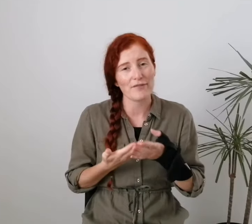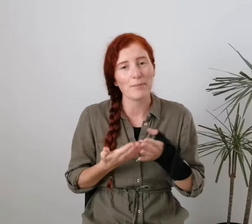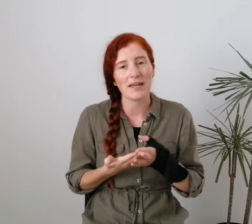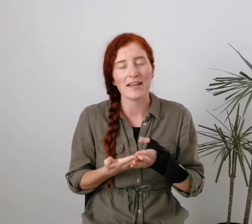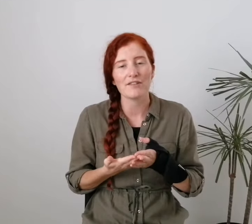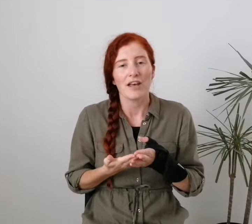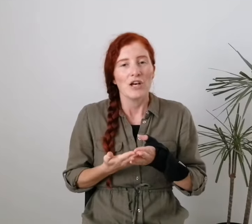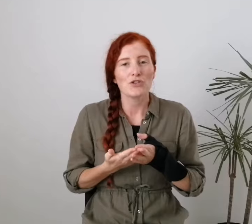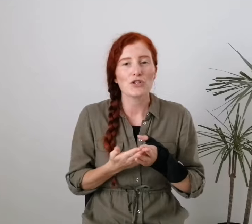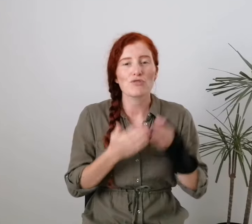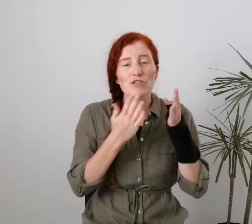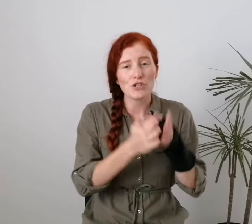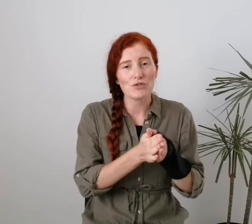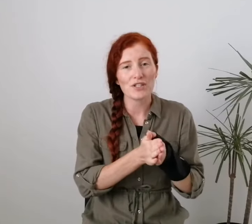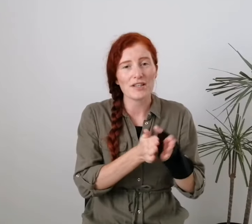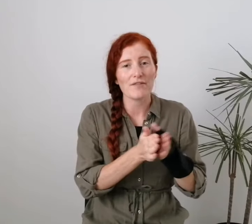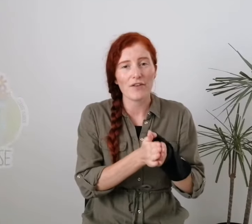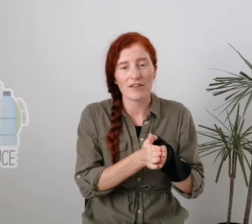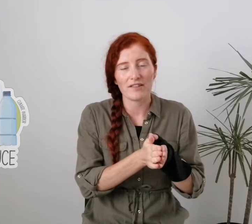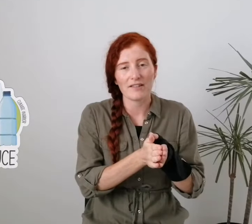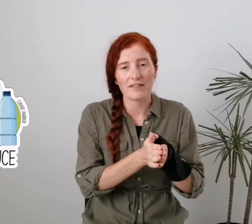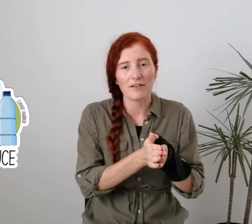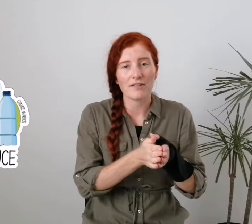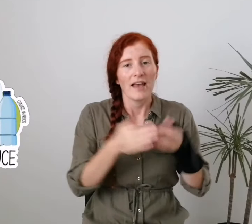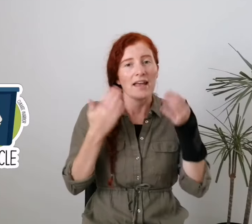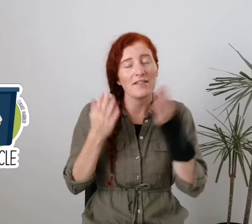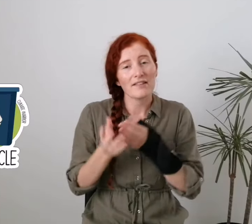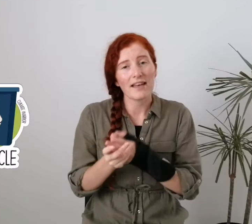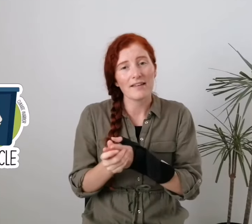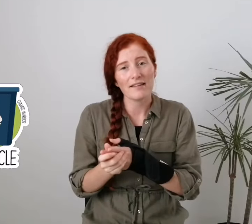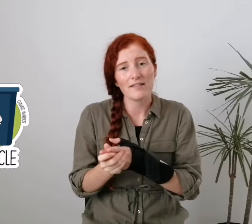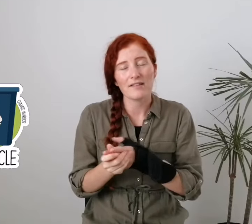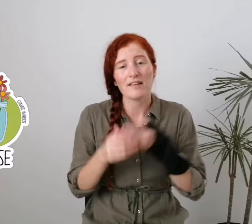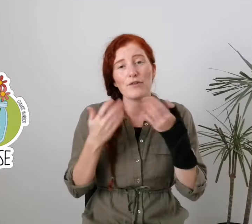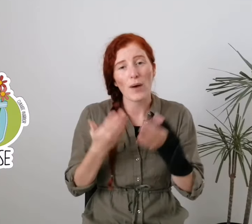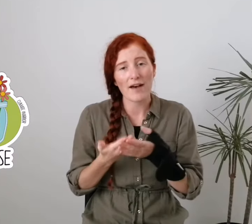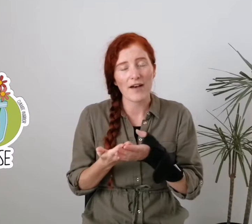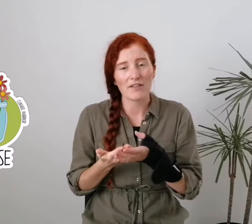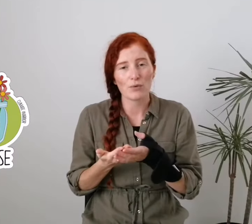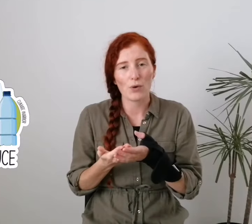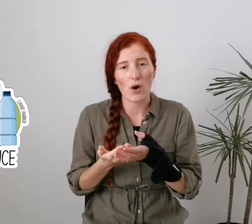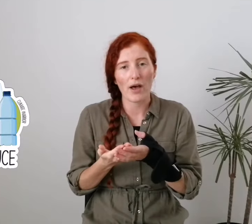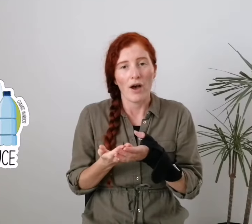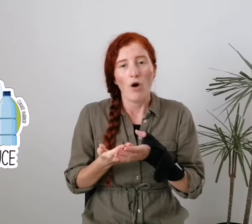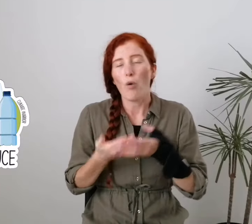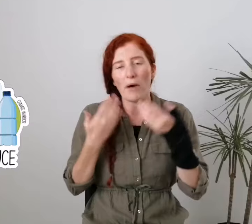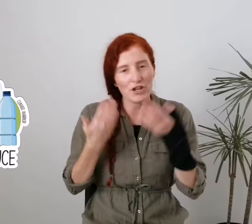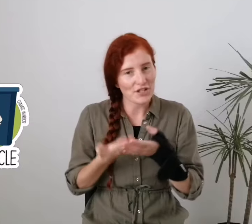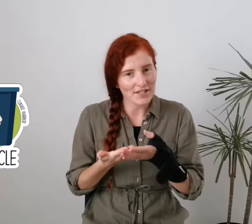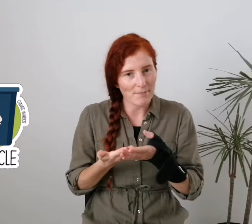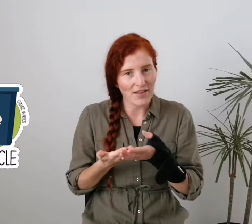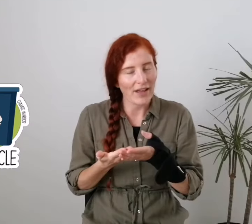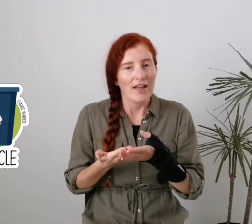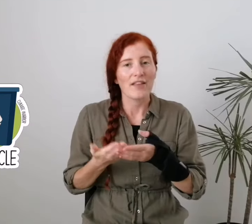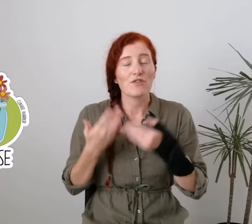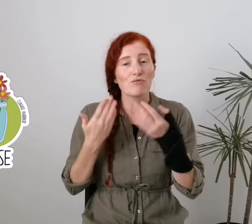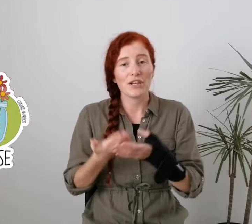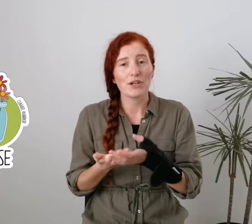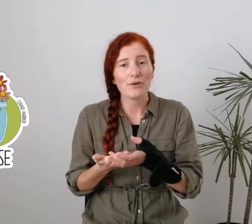for beginners to just reduce in the first instance. In the second instance, if you have had to acquire or purchase something, then to reuse